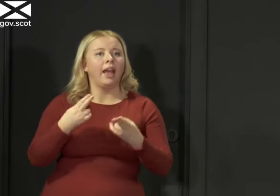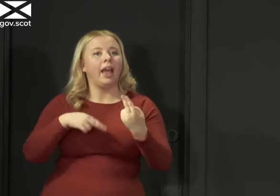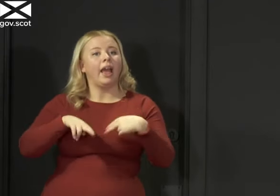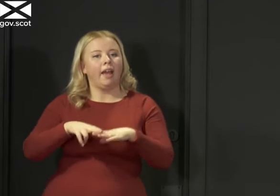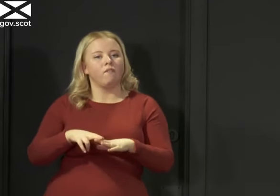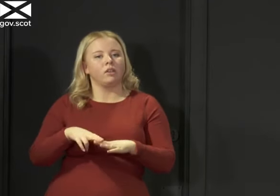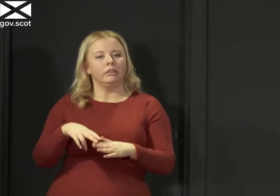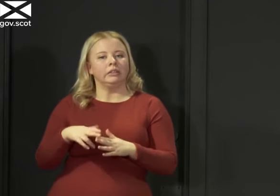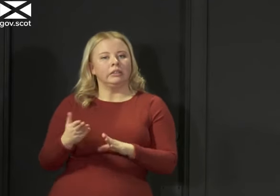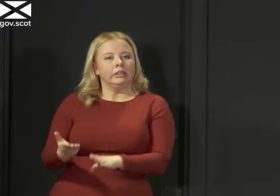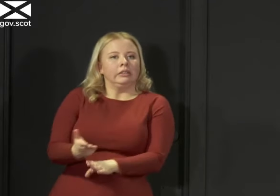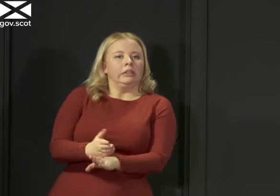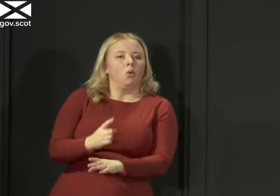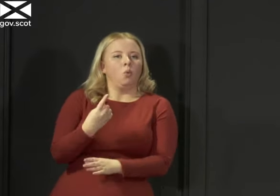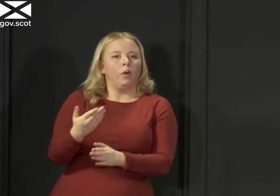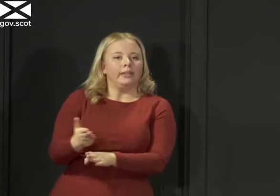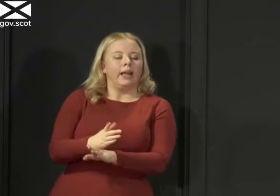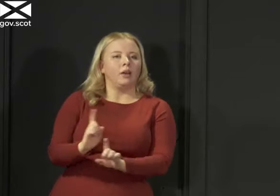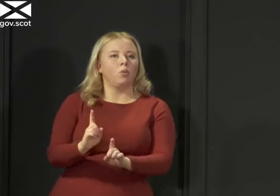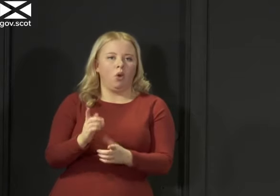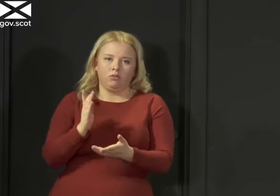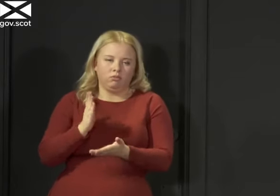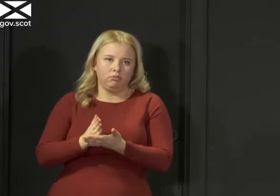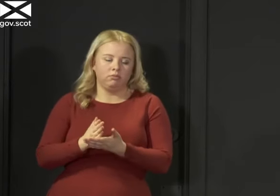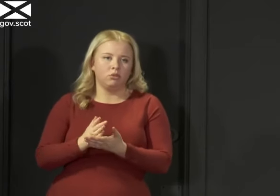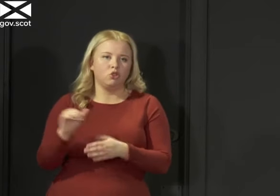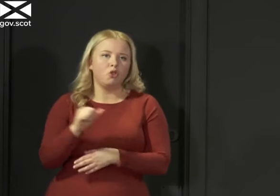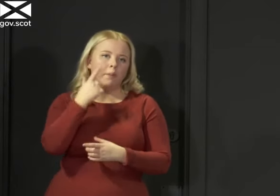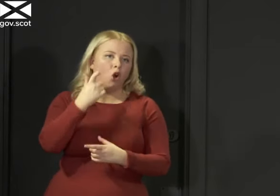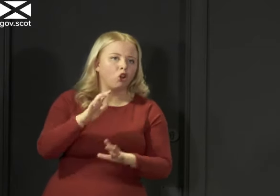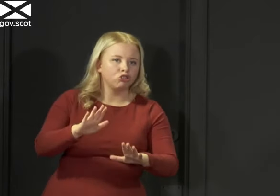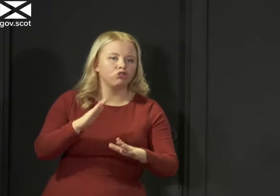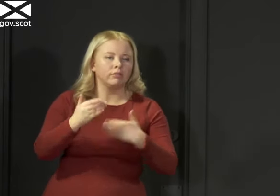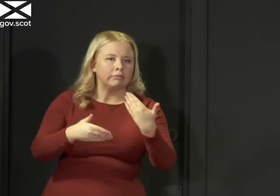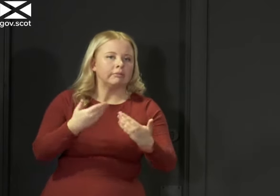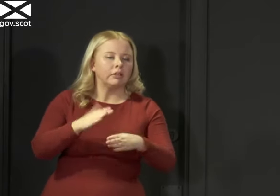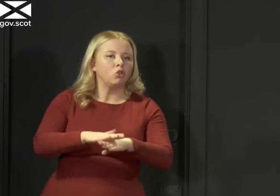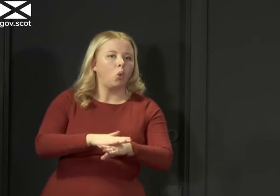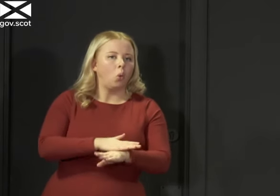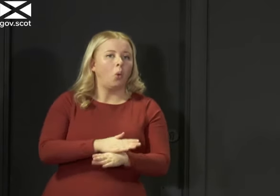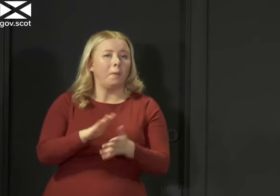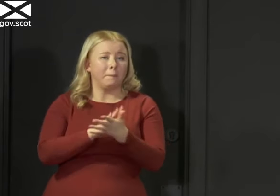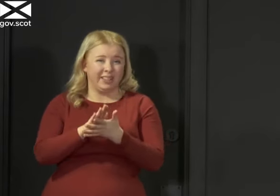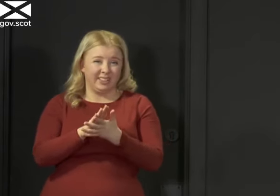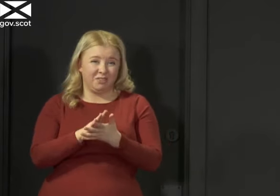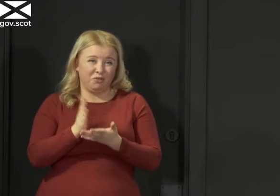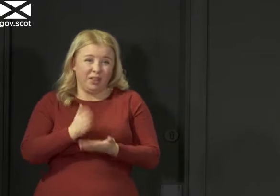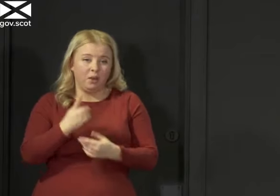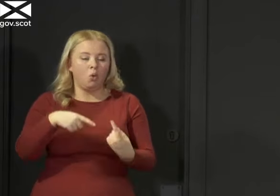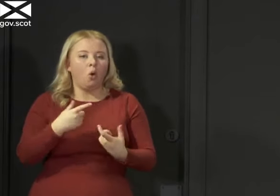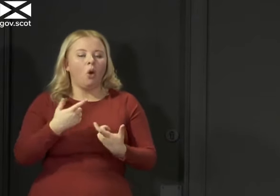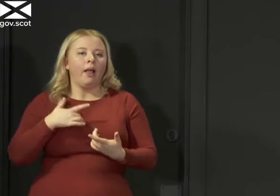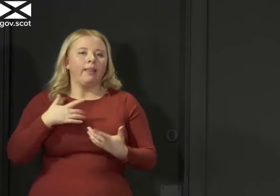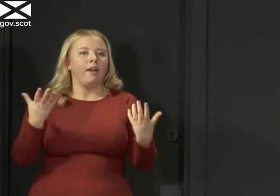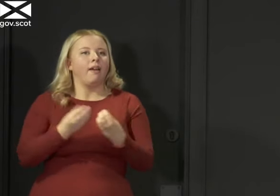that to be in the side of caution, so that the price we pay for getting it slightly wrong is that we all live with lockdown for a bit longer, rather than the